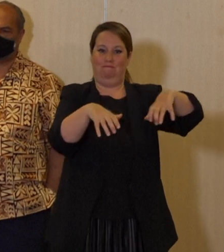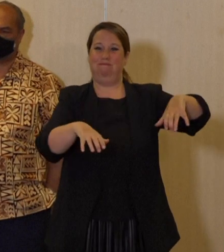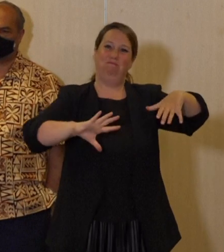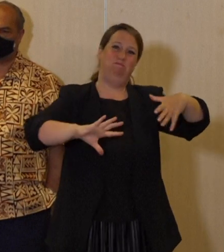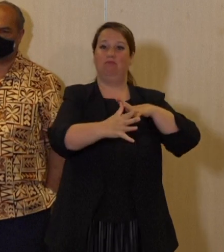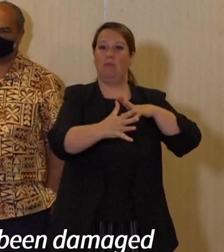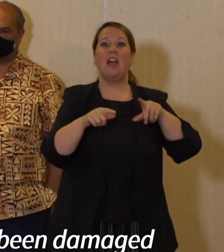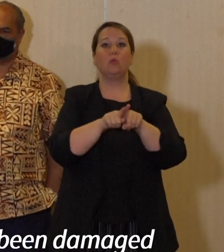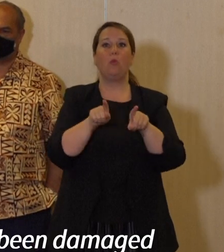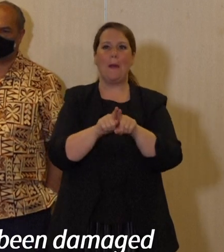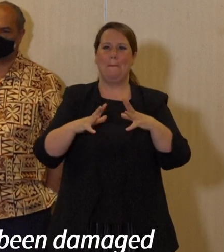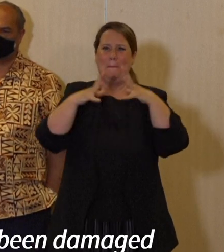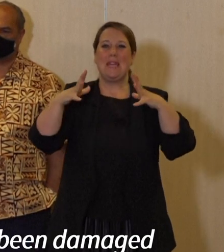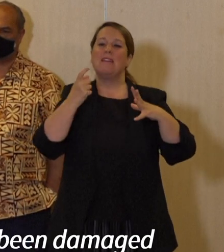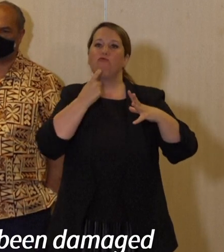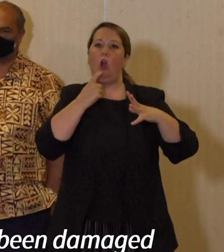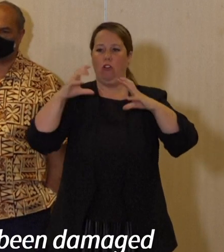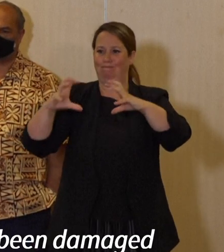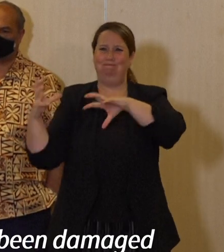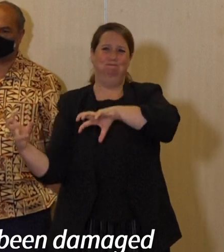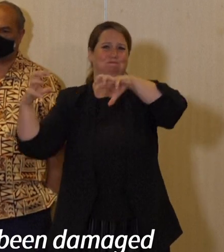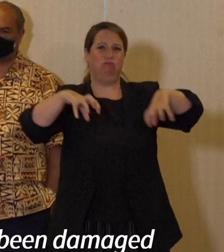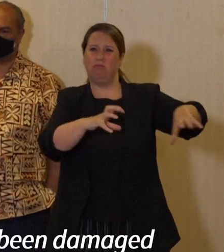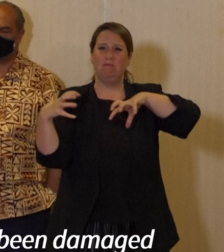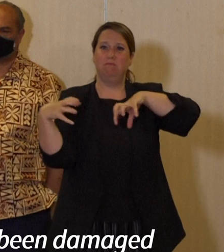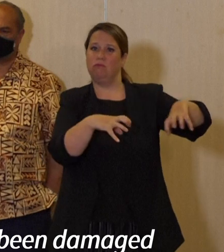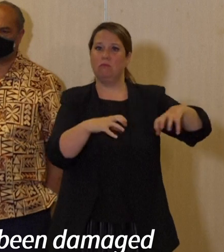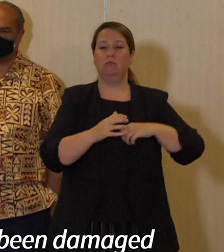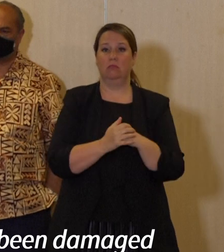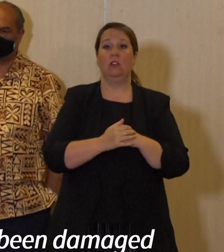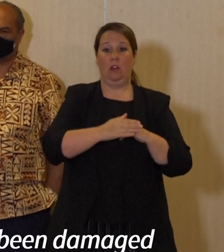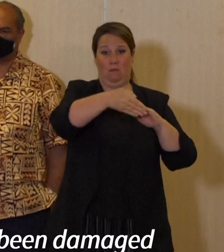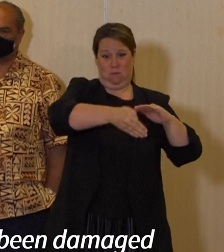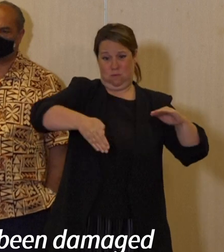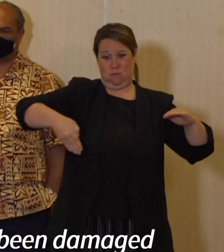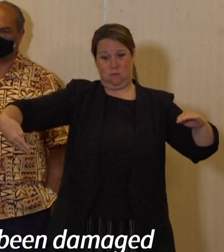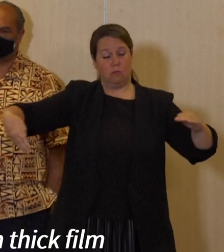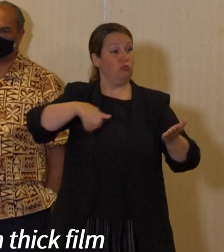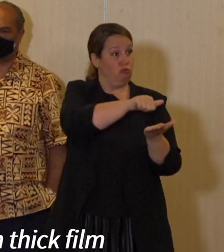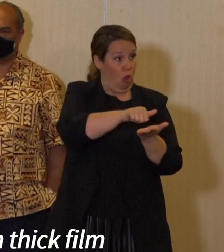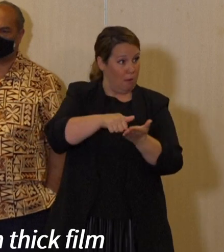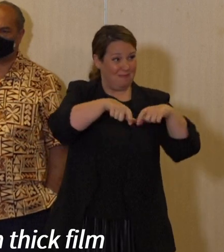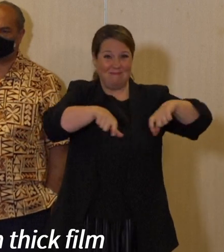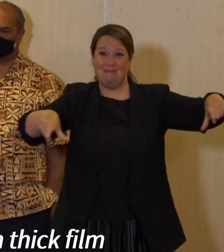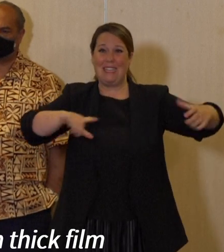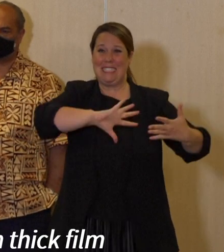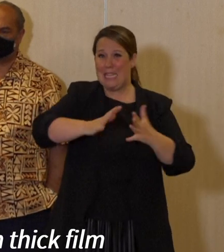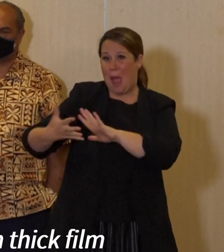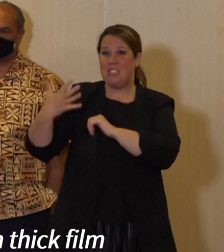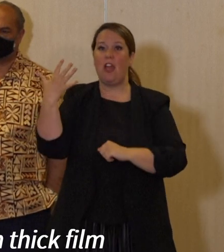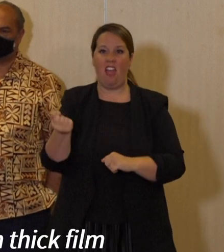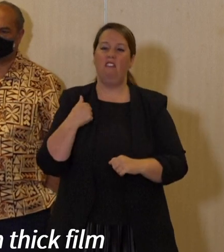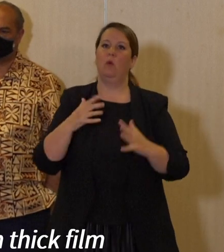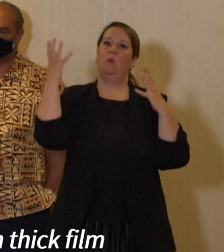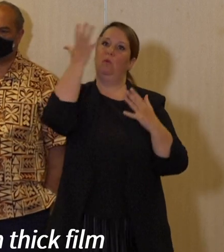ashore. Shops along the coast have been damaged and a significant clean-up will be needed. Nuku'alofa